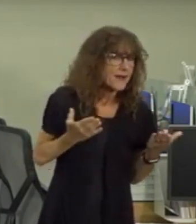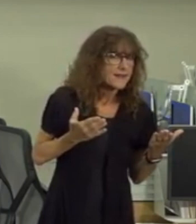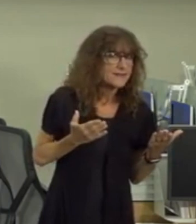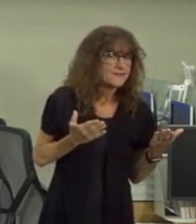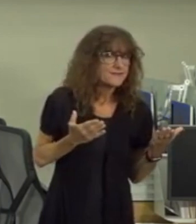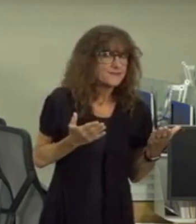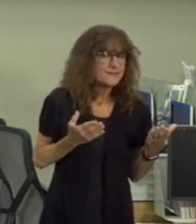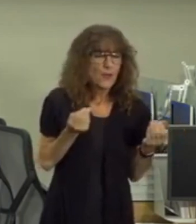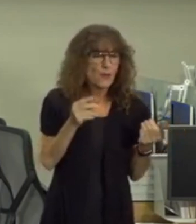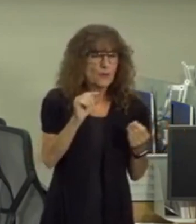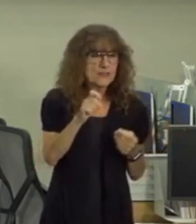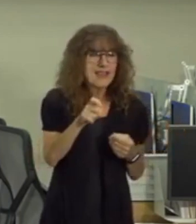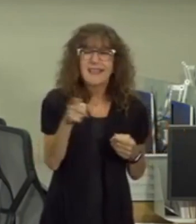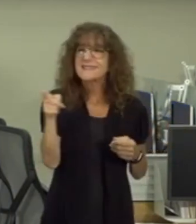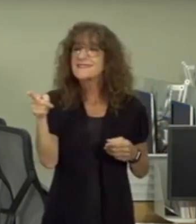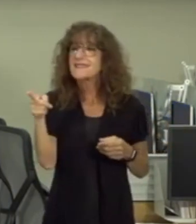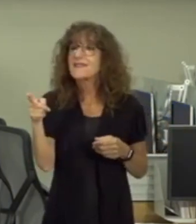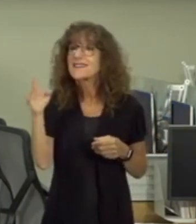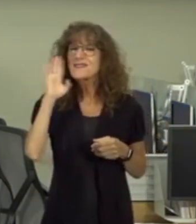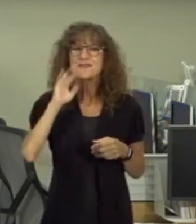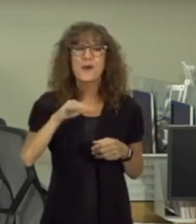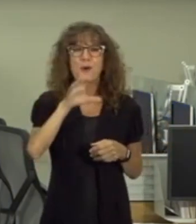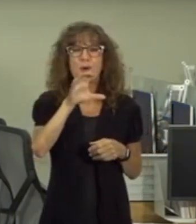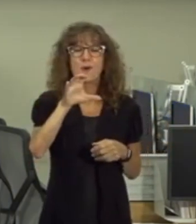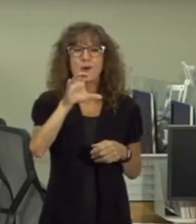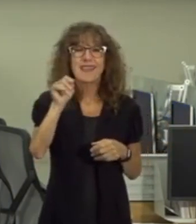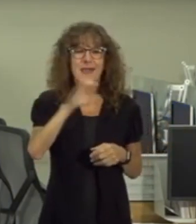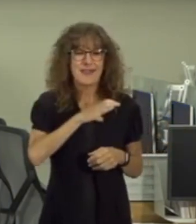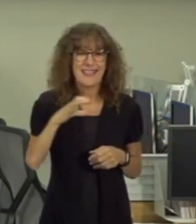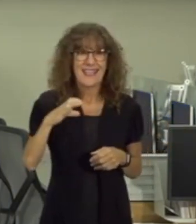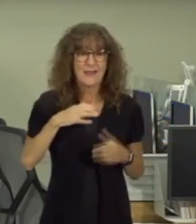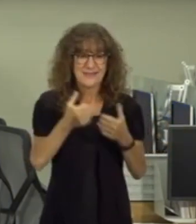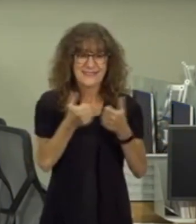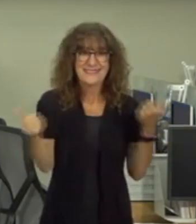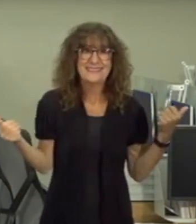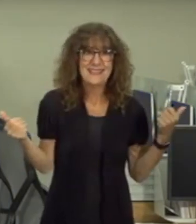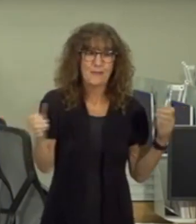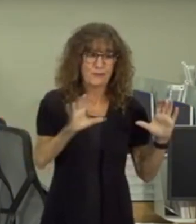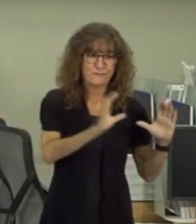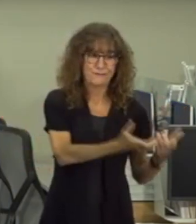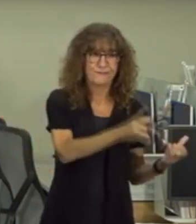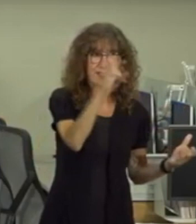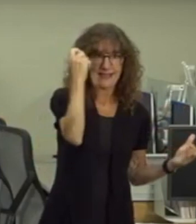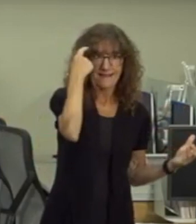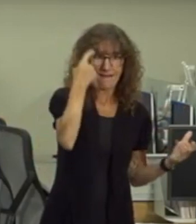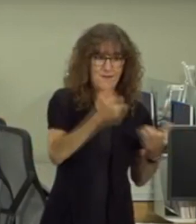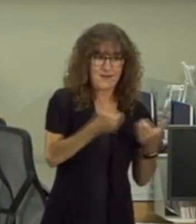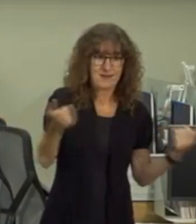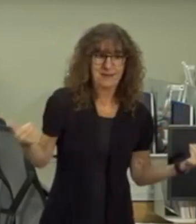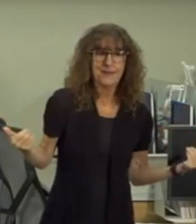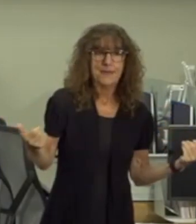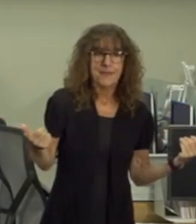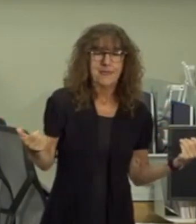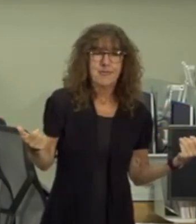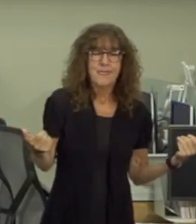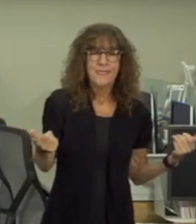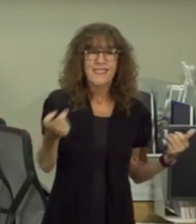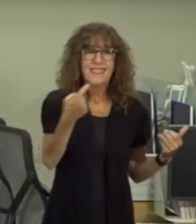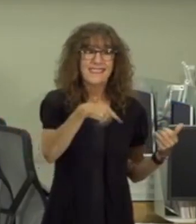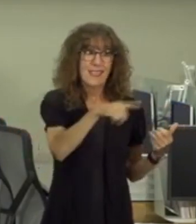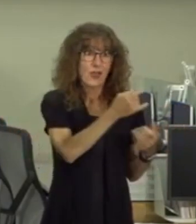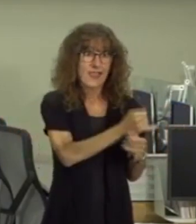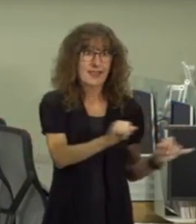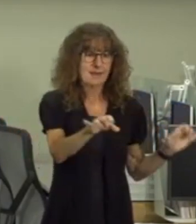well as you know the county council is a separate body of government they are separate branch of government they are